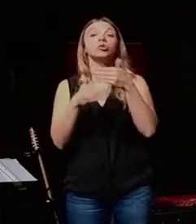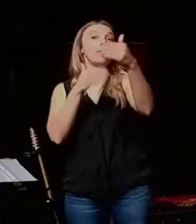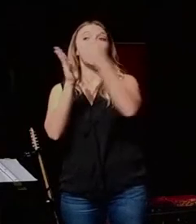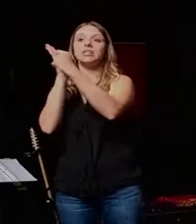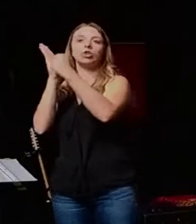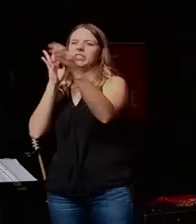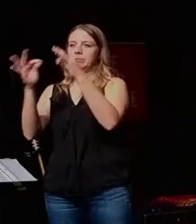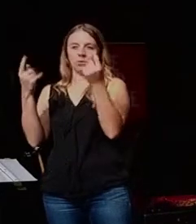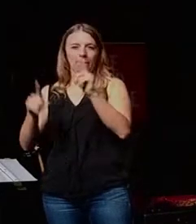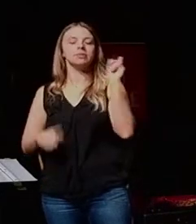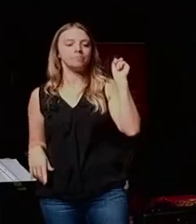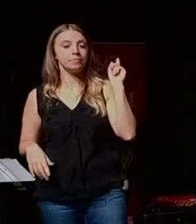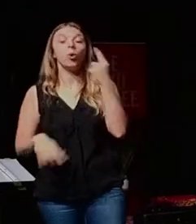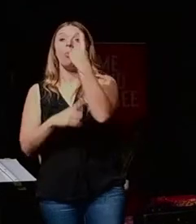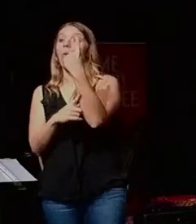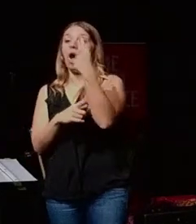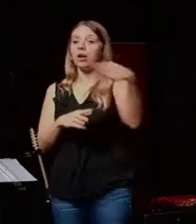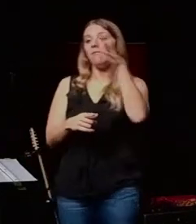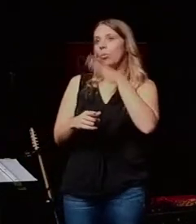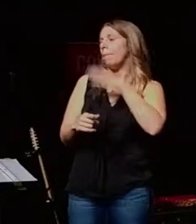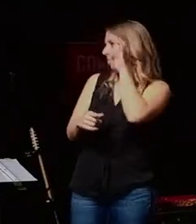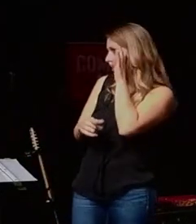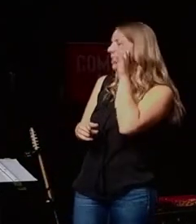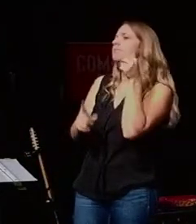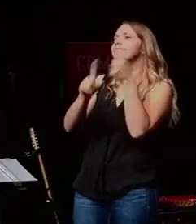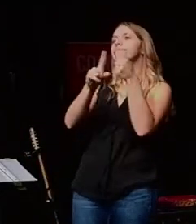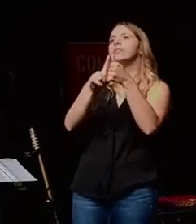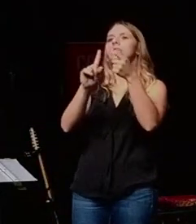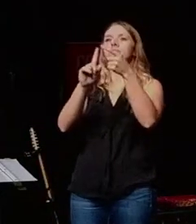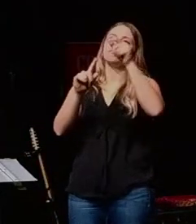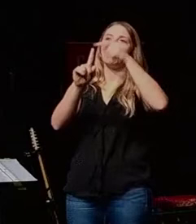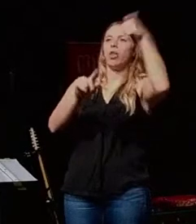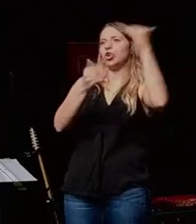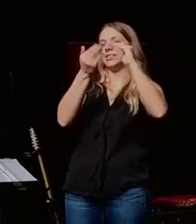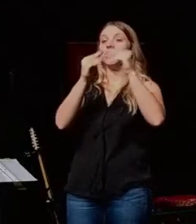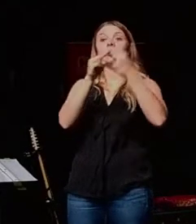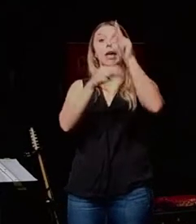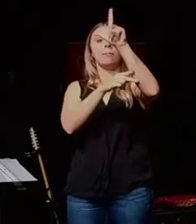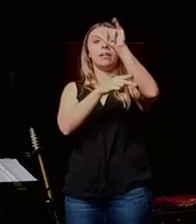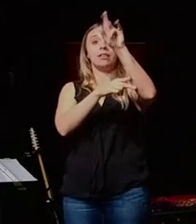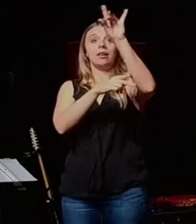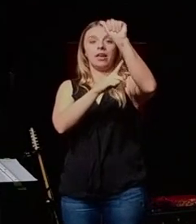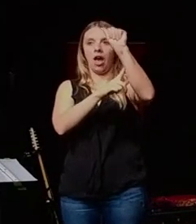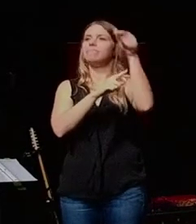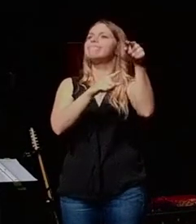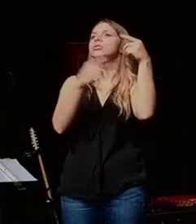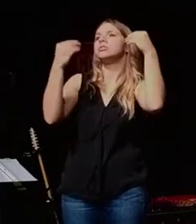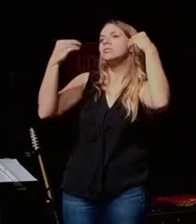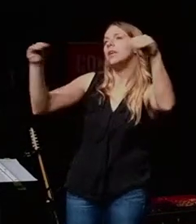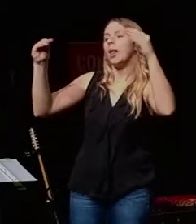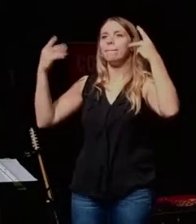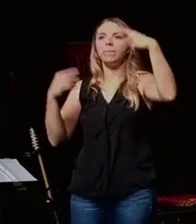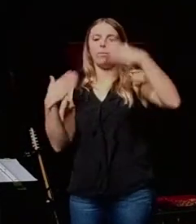it describes what happened then. One of those listening was a woman from the city of Thyatira named Lydia. She was a dealer in purple